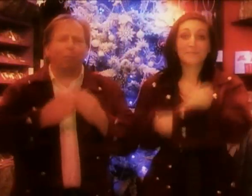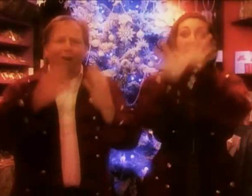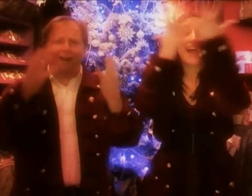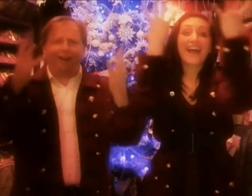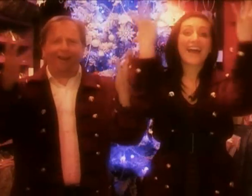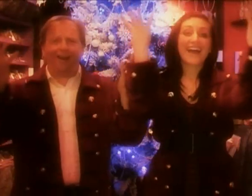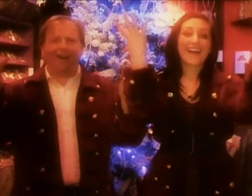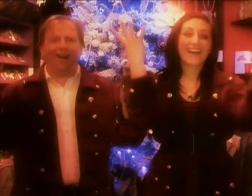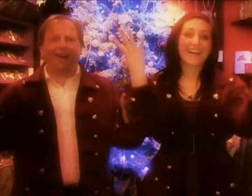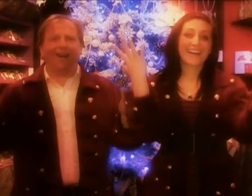bright